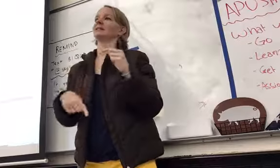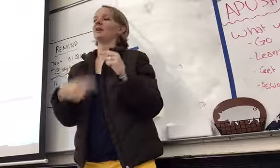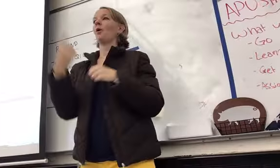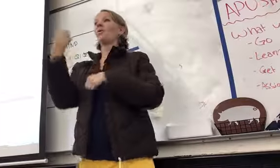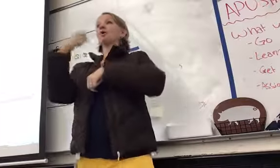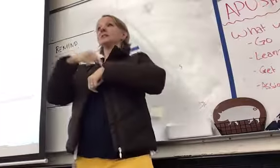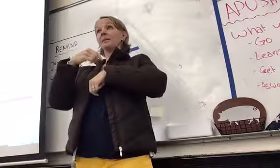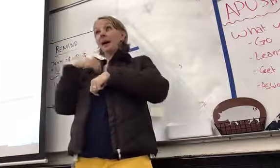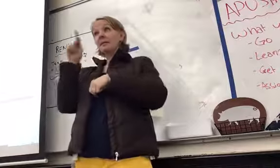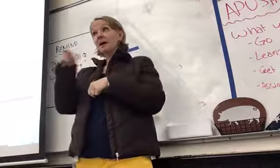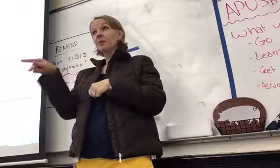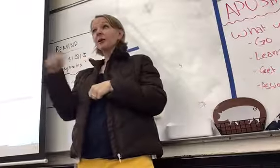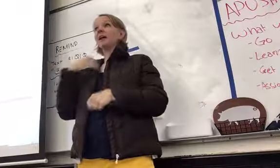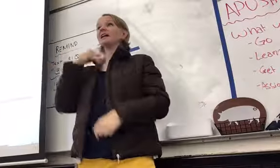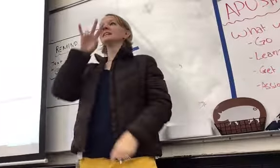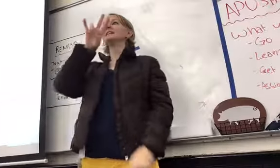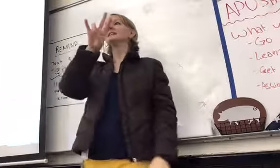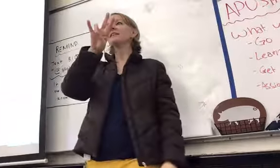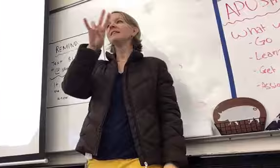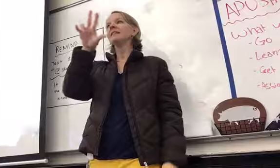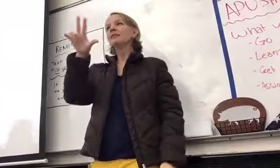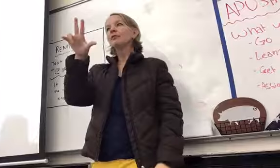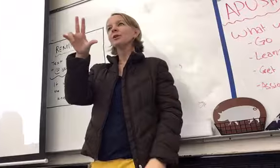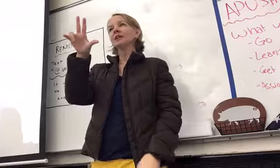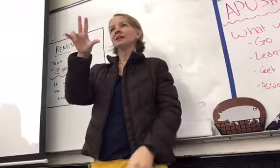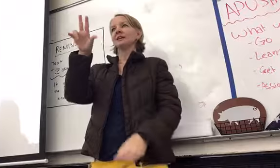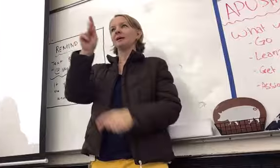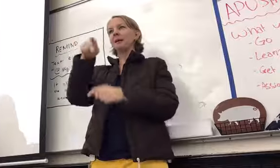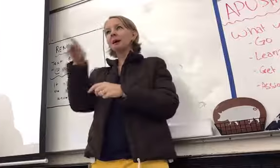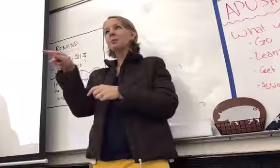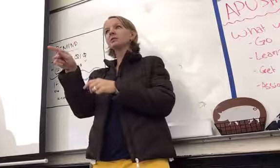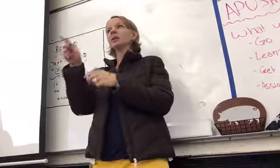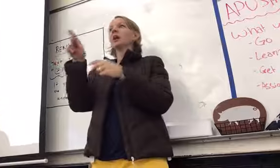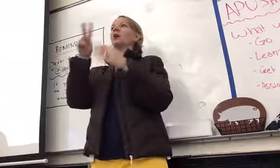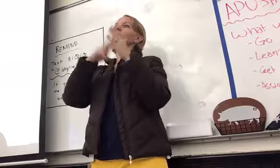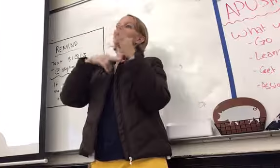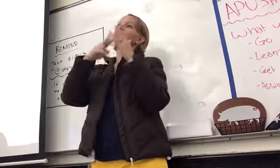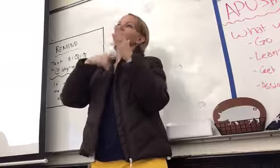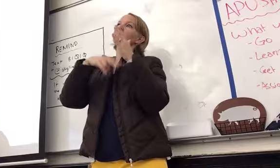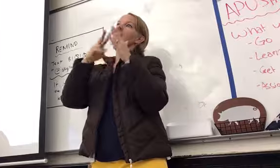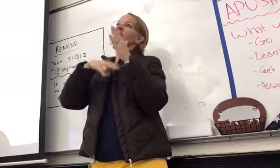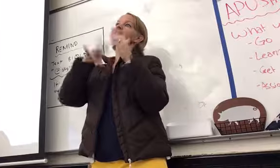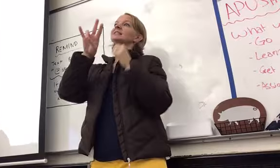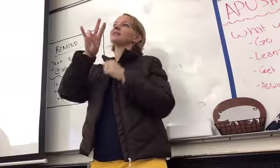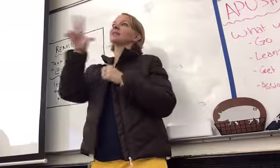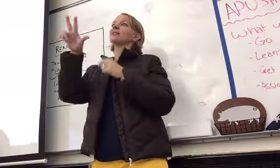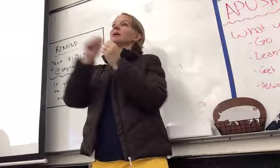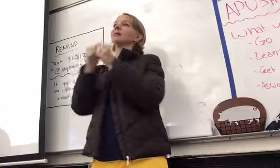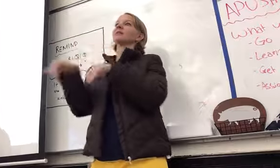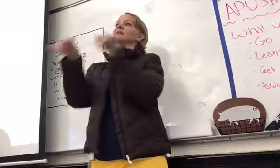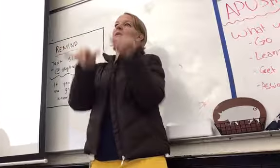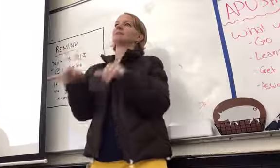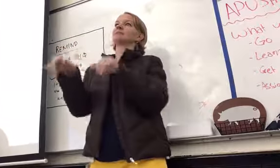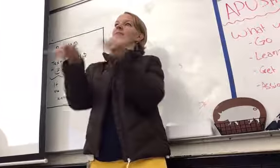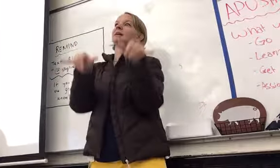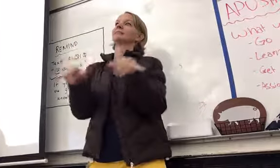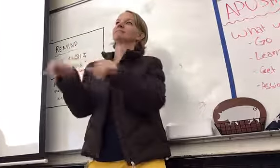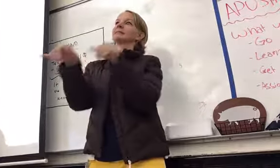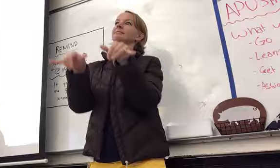I had 73 PowerPoints submitted, and reading the 73 PowerPoints with the same stuff on it is super boring. So,